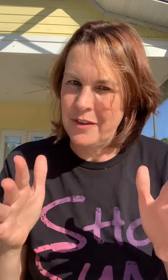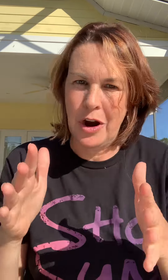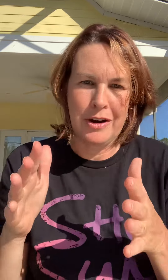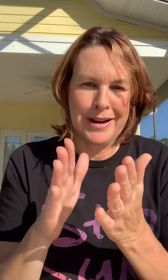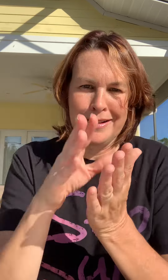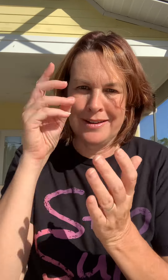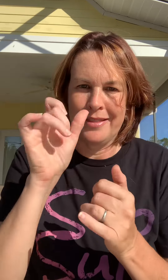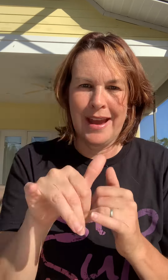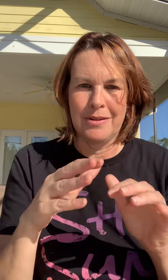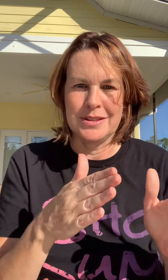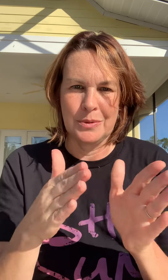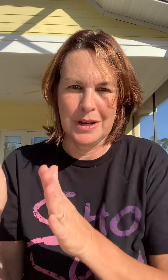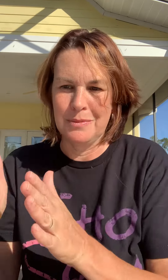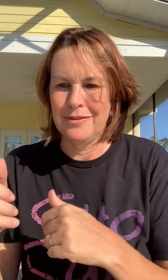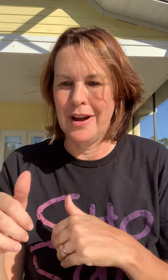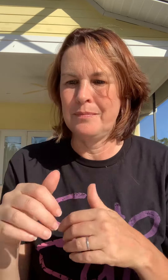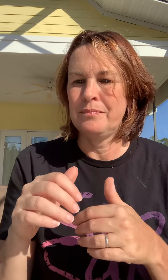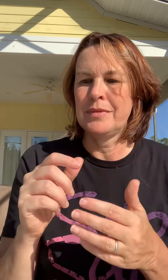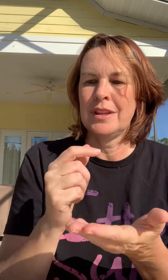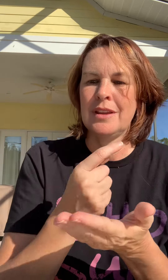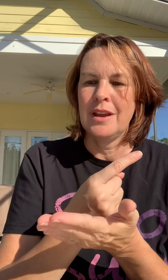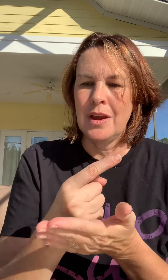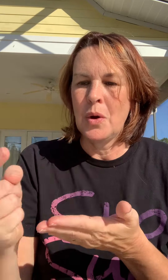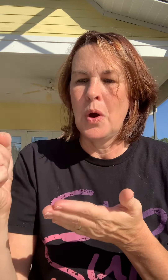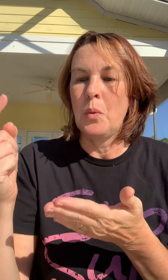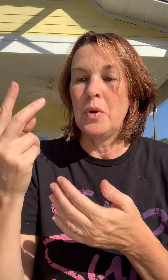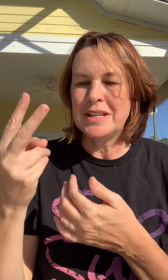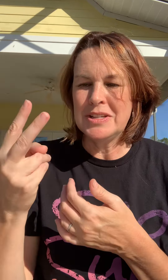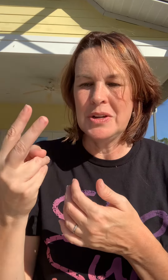already learned that one, so we're going to move on. Week 2.